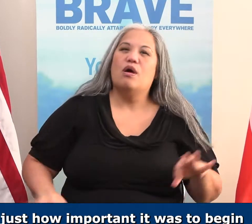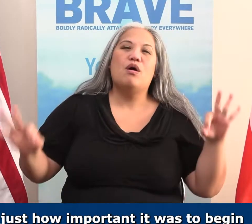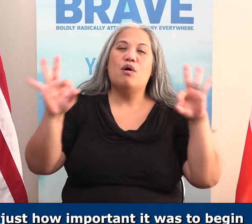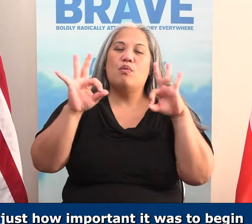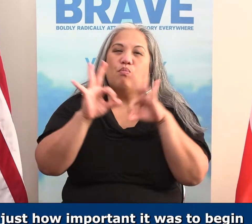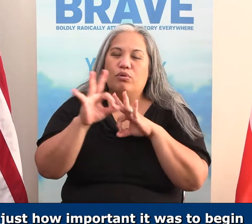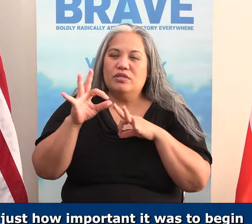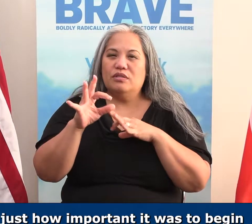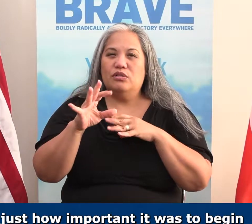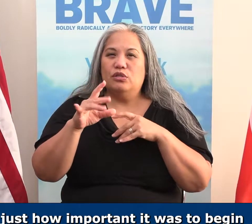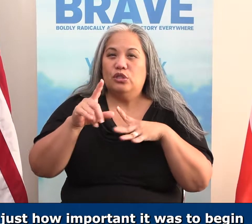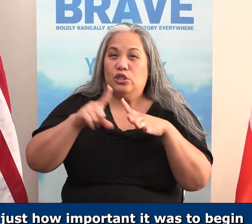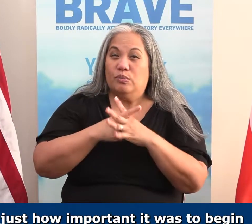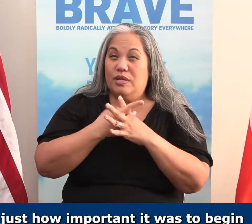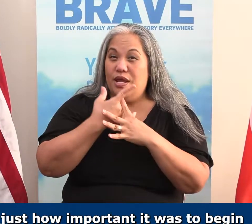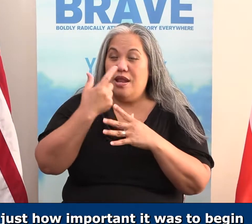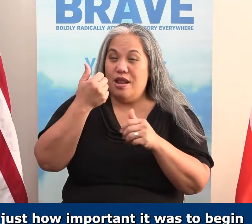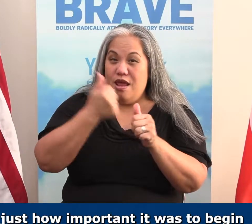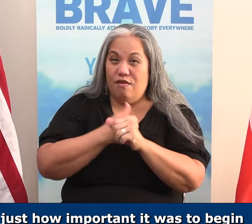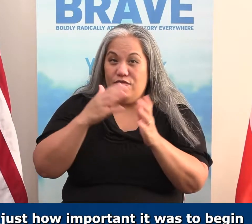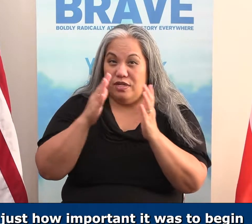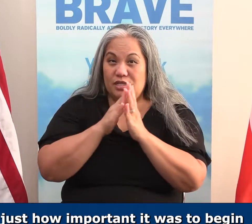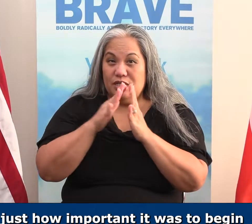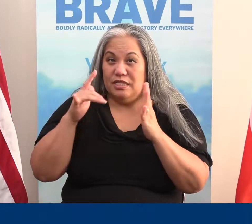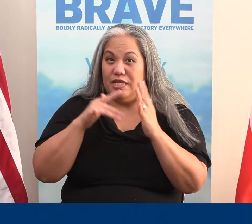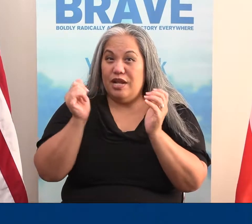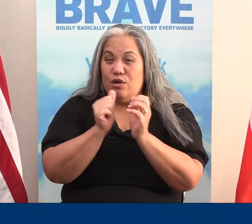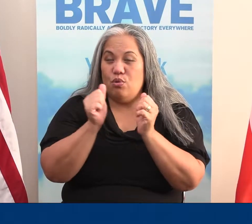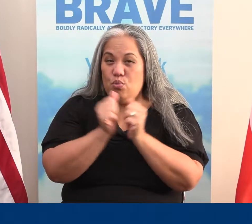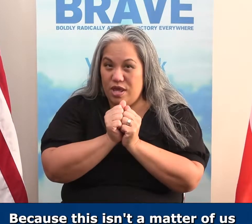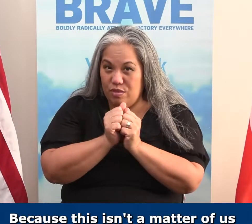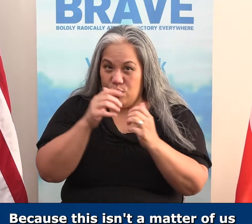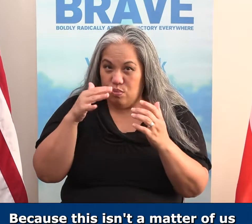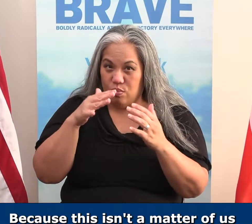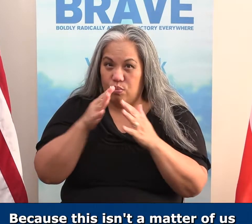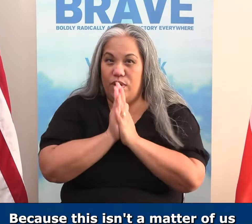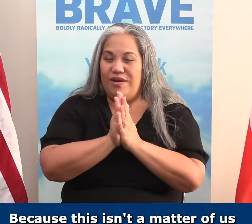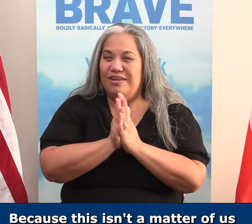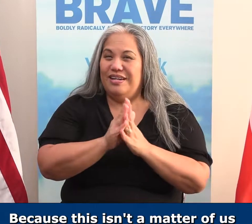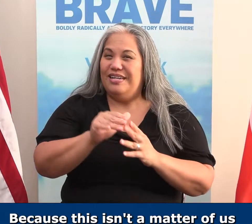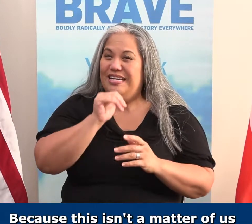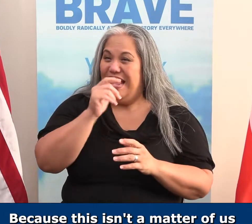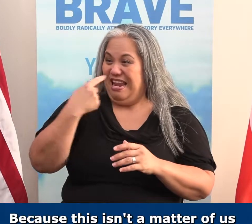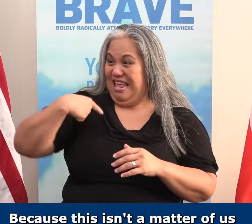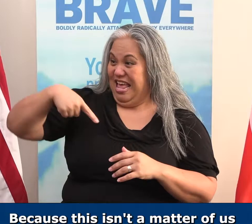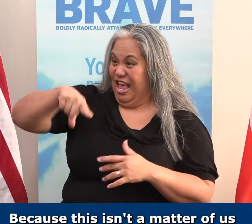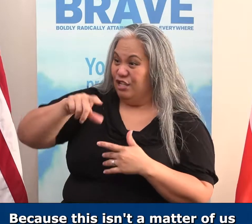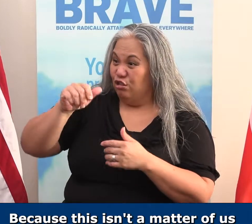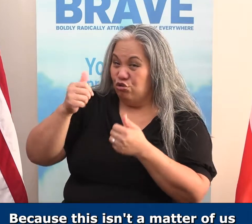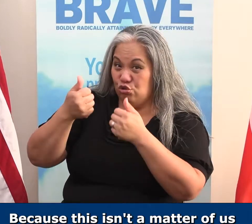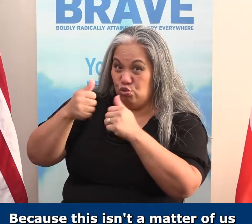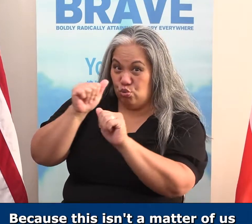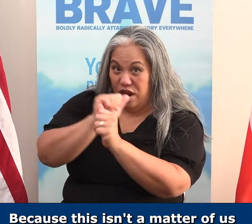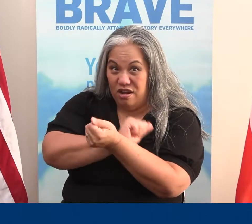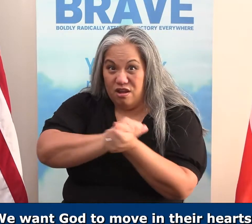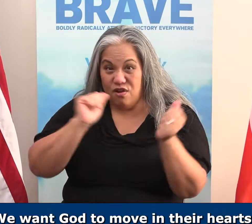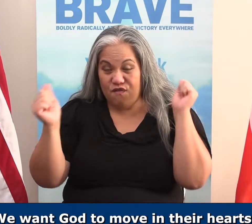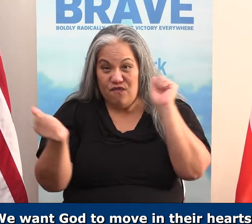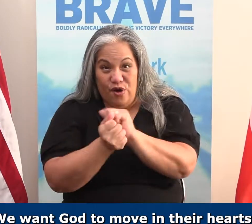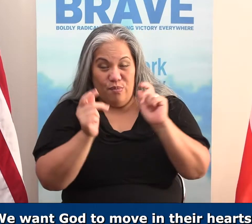to begin every study with prayer. Because this isn't a matter of us trying to convert someone. We want